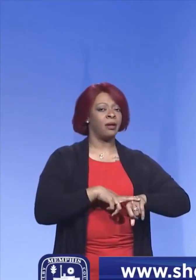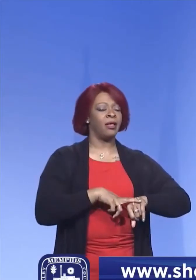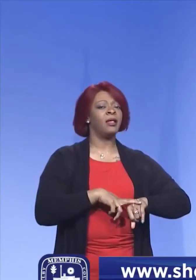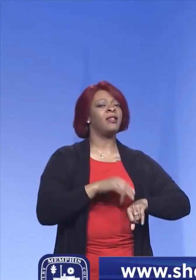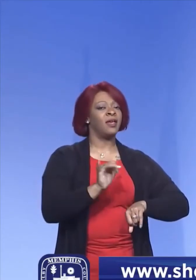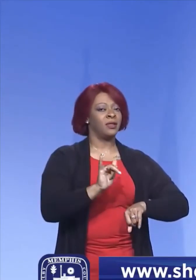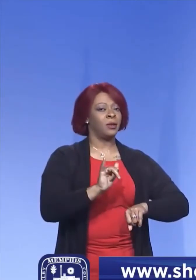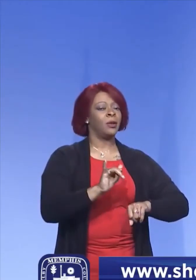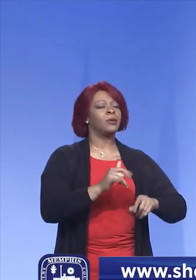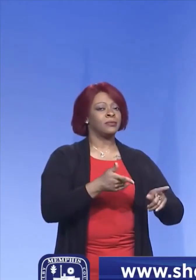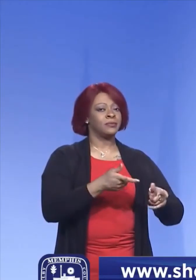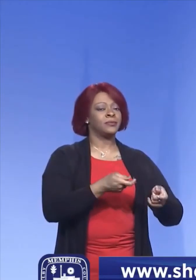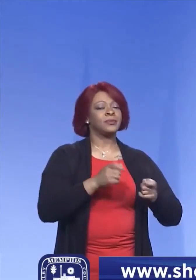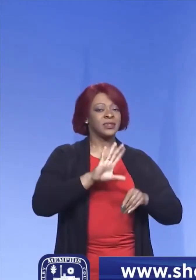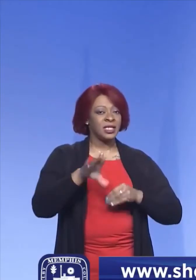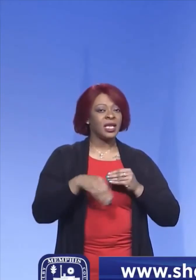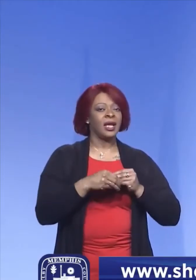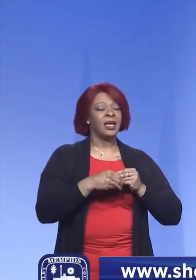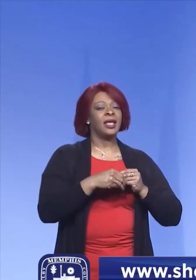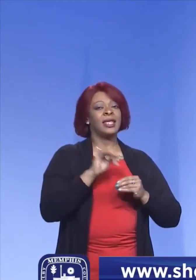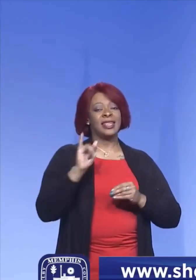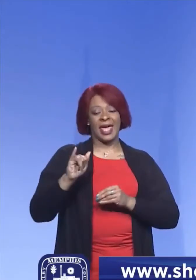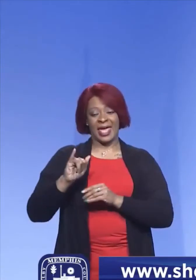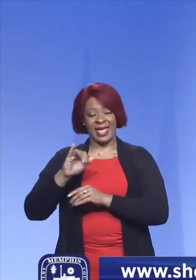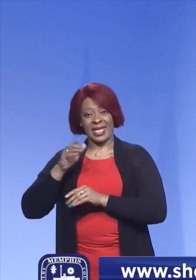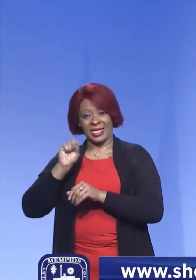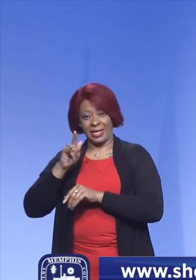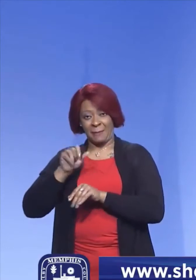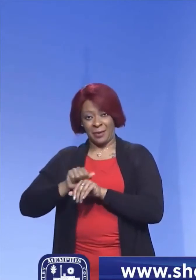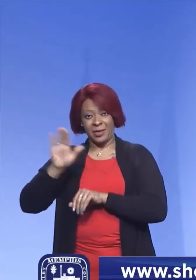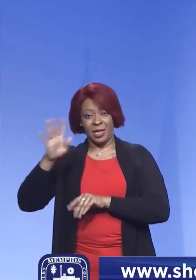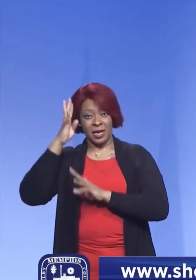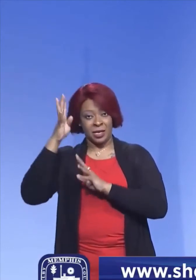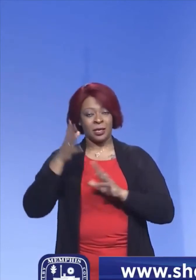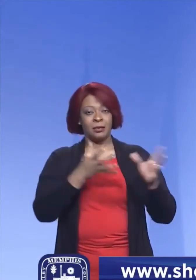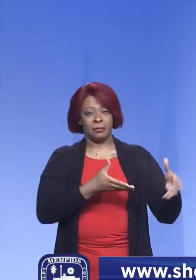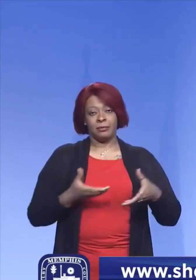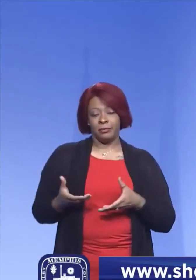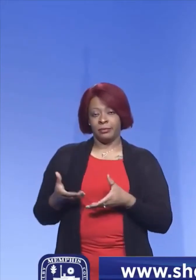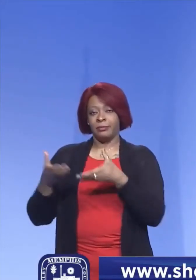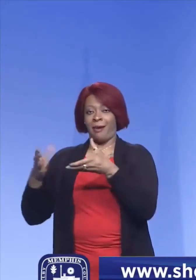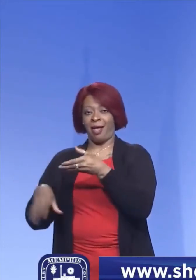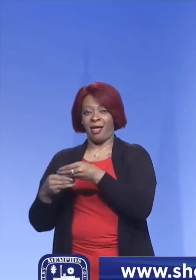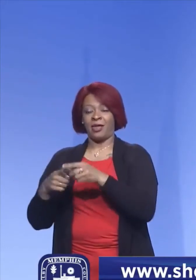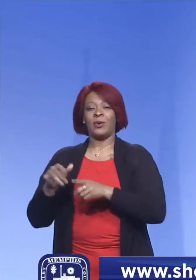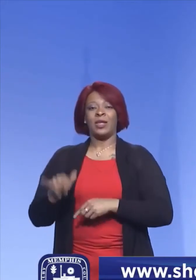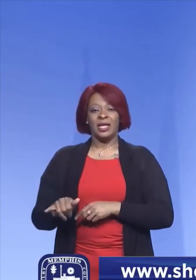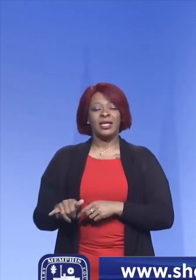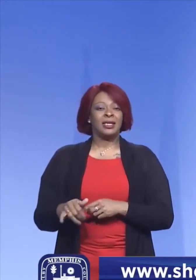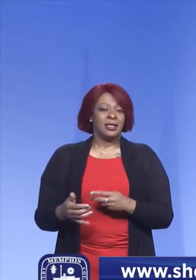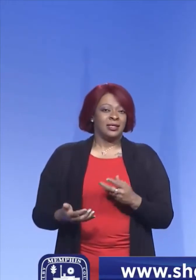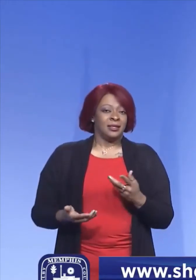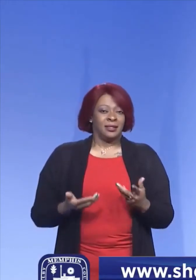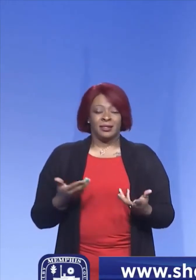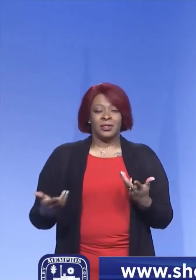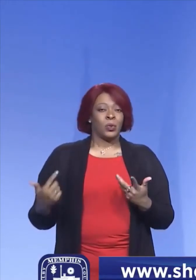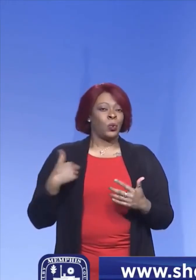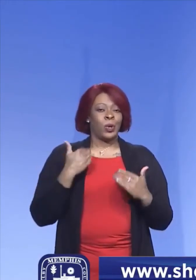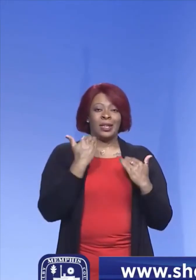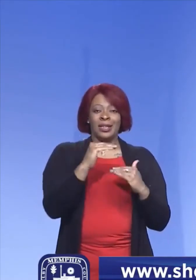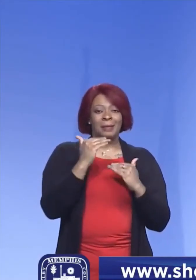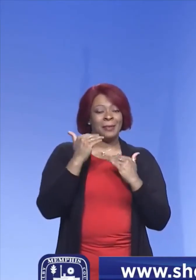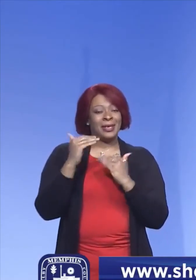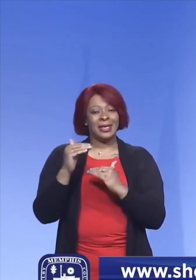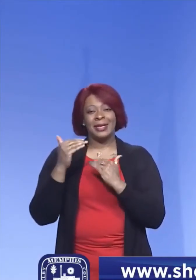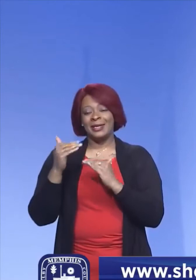also, in addition to the random sample, they're being sent over for sequencing. And, you know, it's, we're limited a little bit